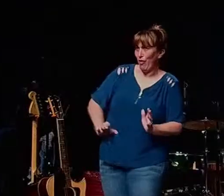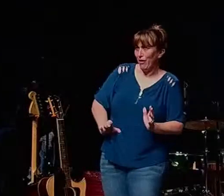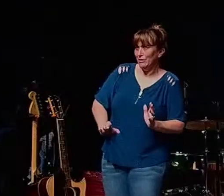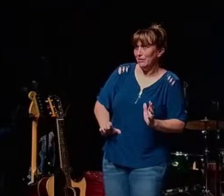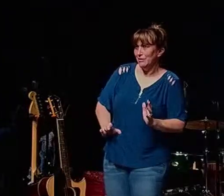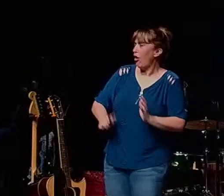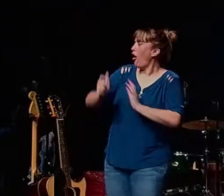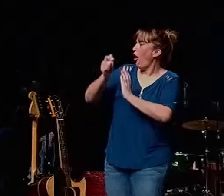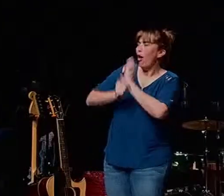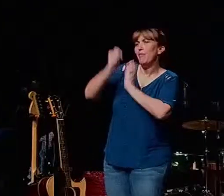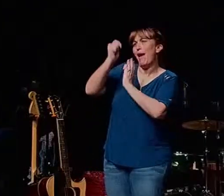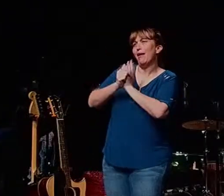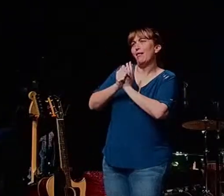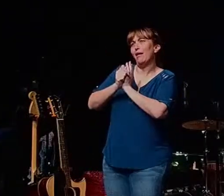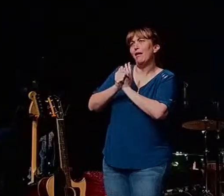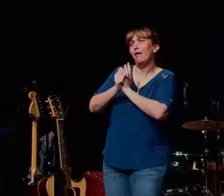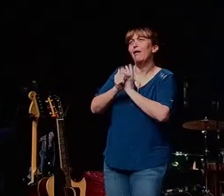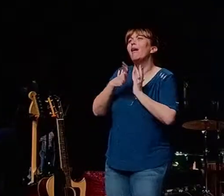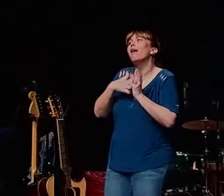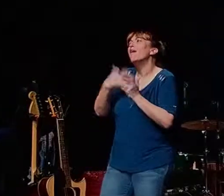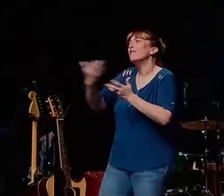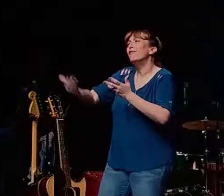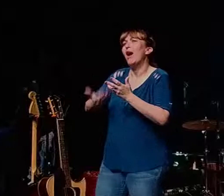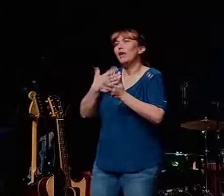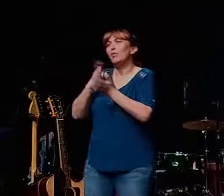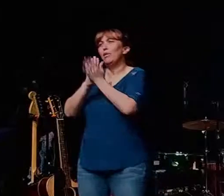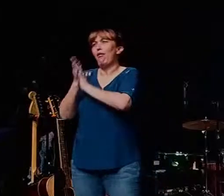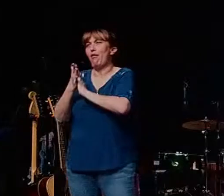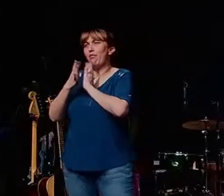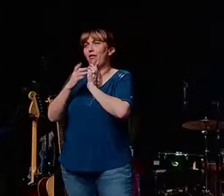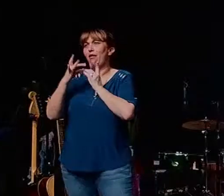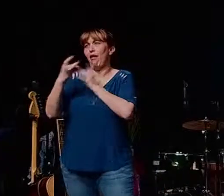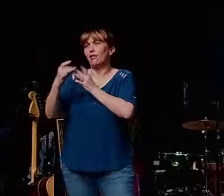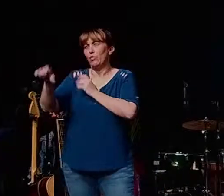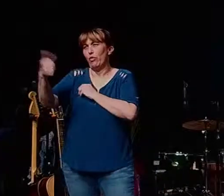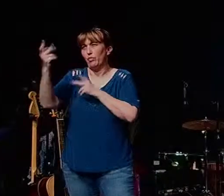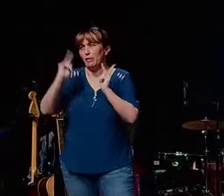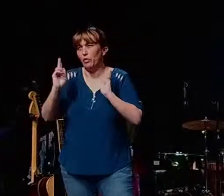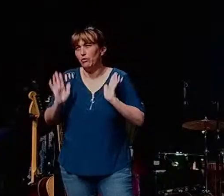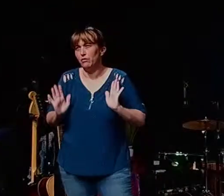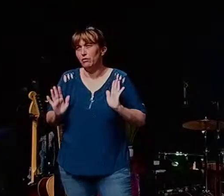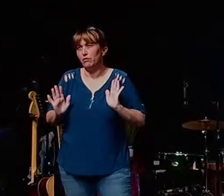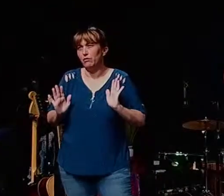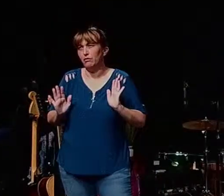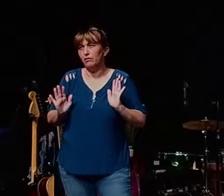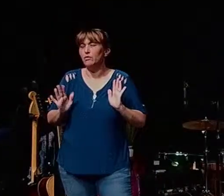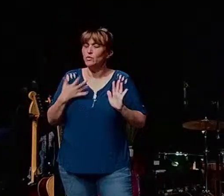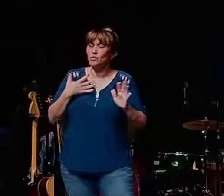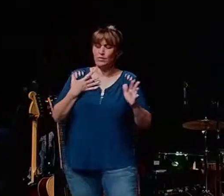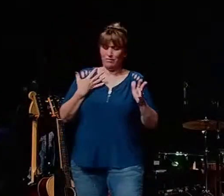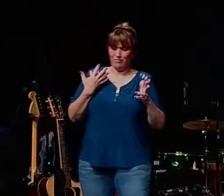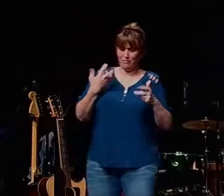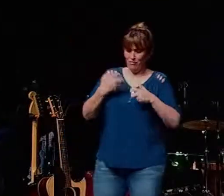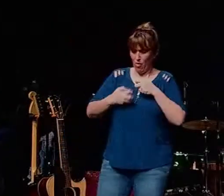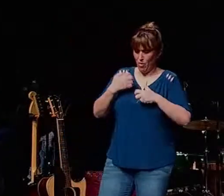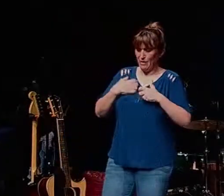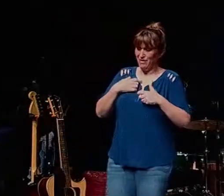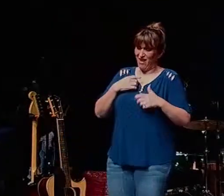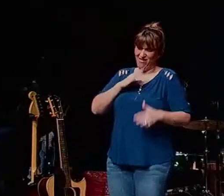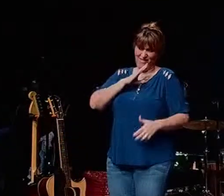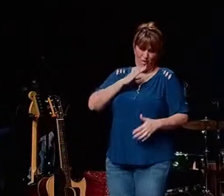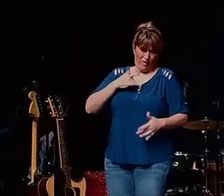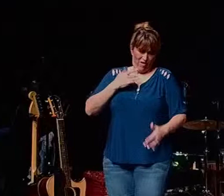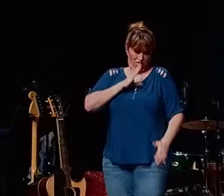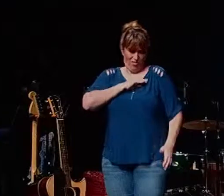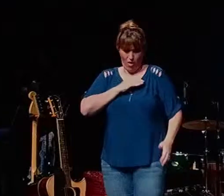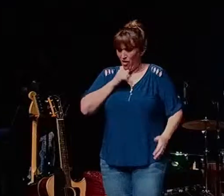automatically invited to become a guide to others and the problem with that is that we're super insecure and we don't